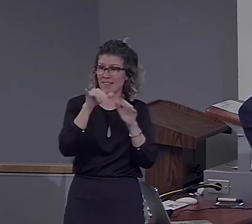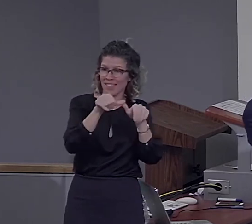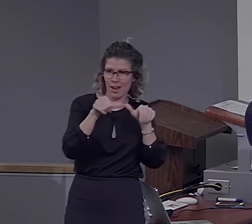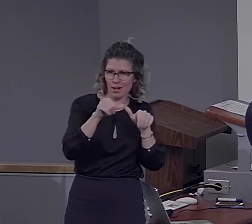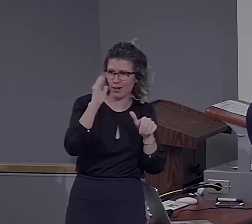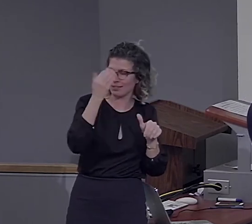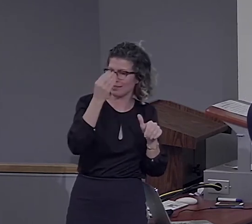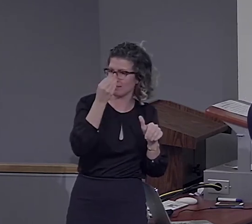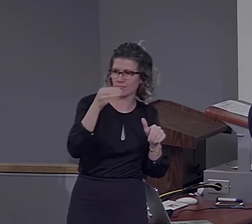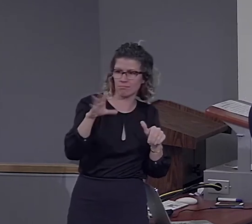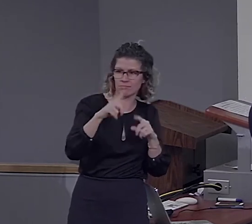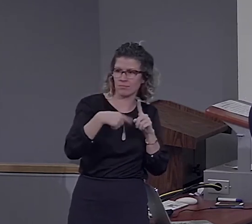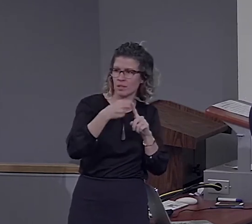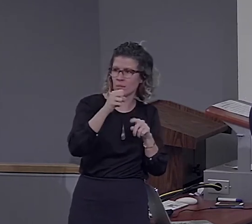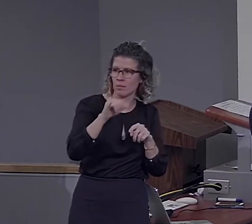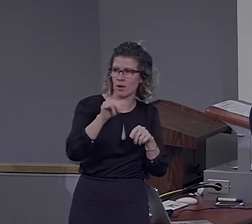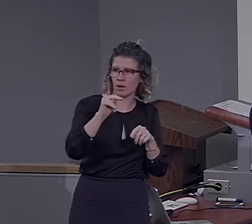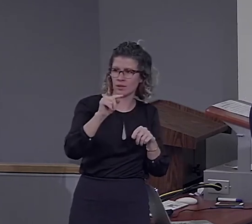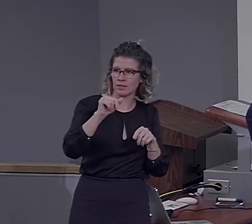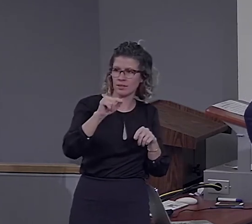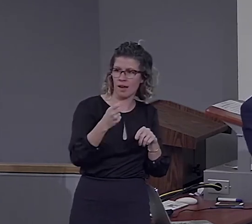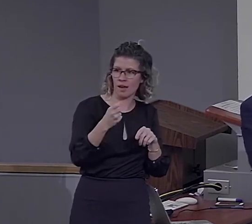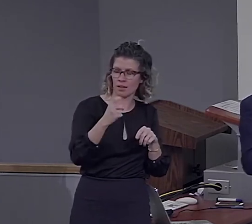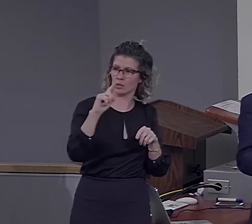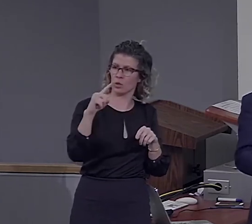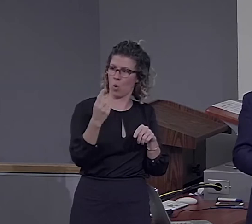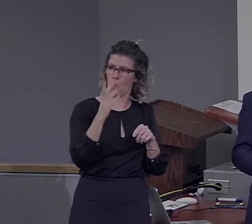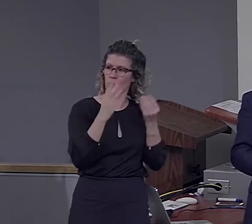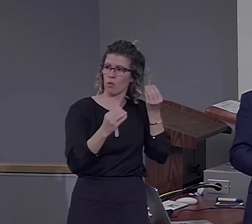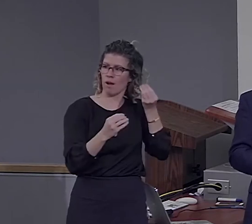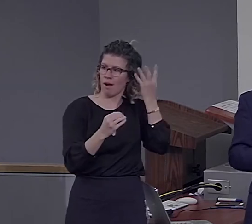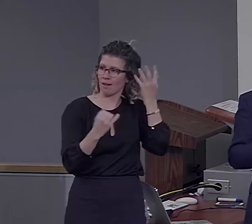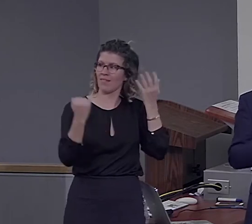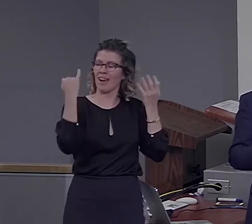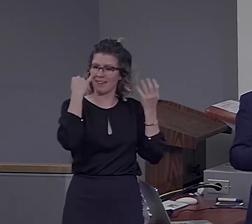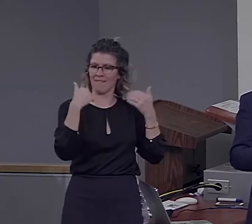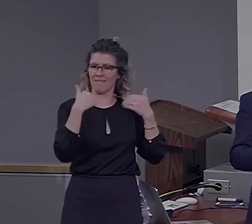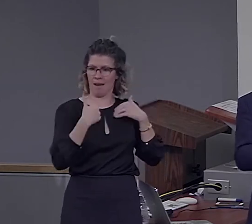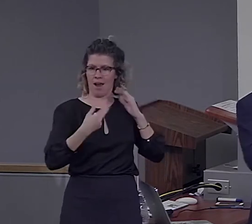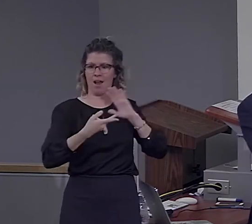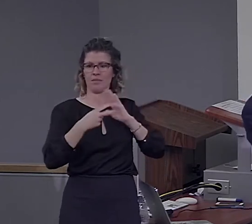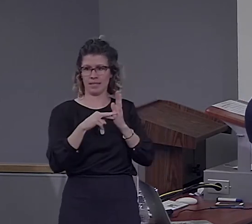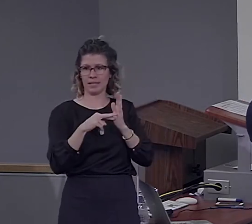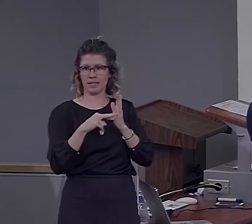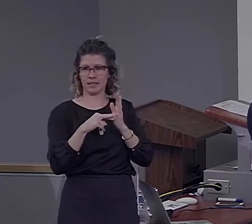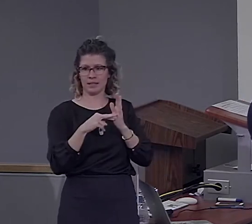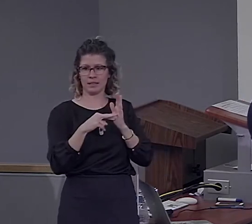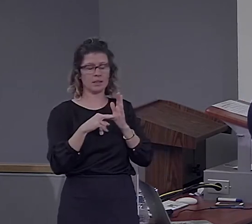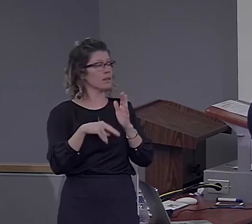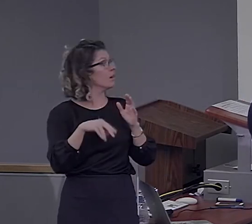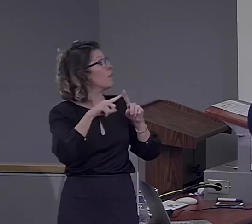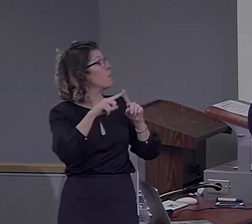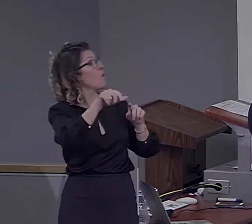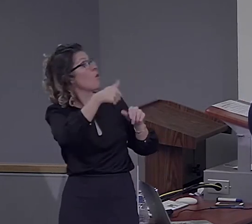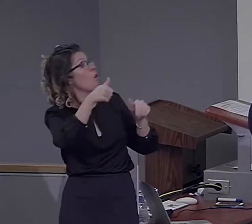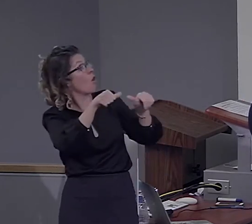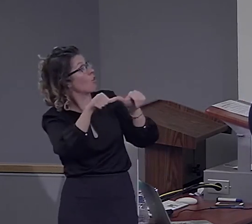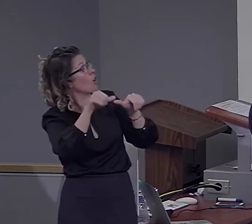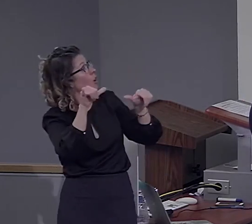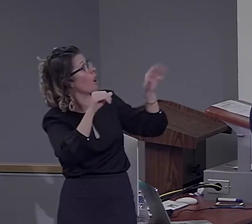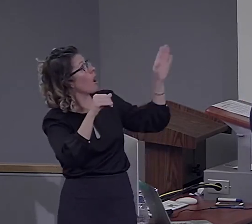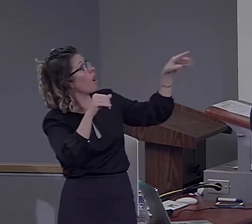It can no longer be activated if the meaning is gone. Other areas, like maybe this